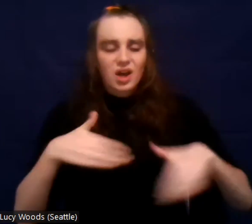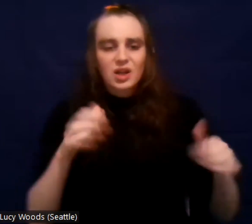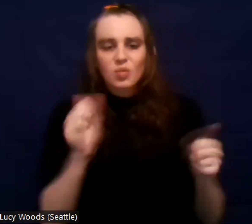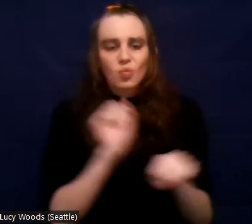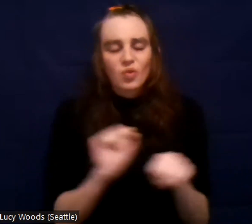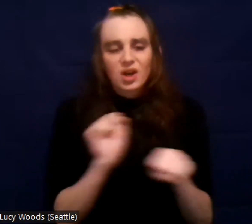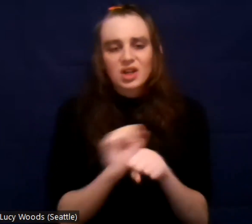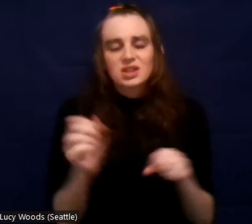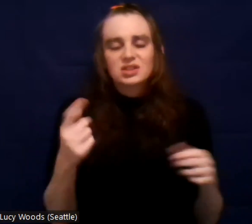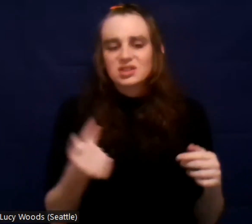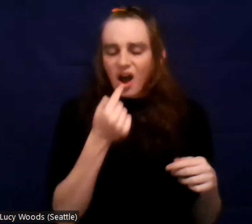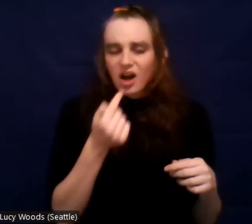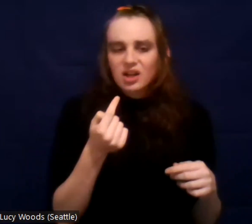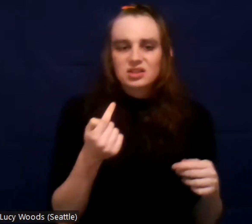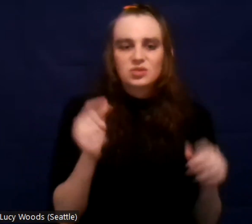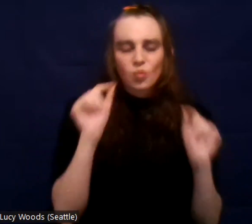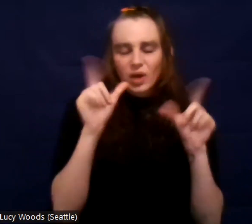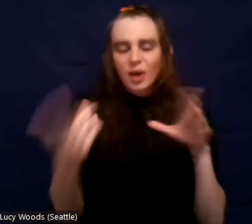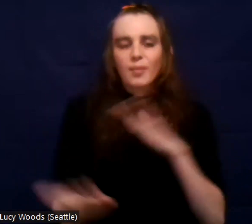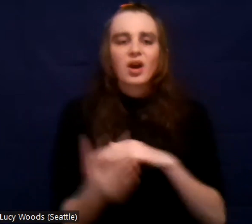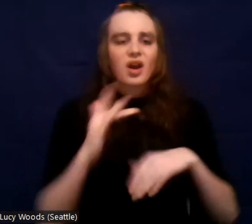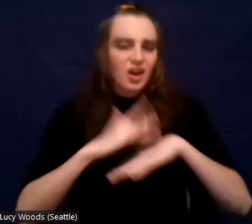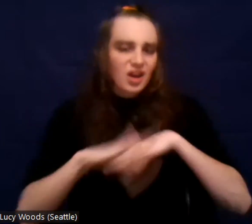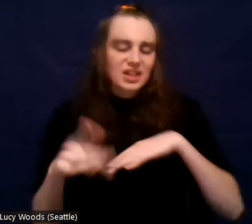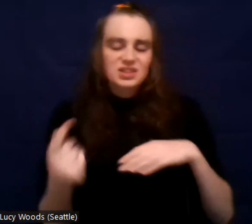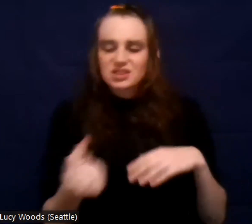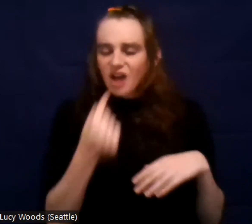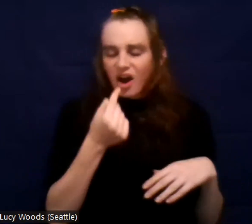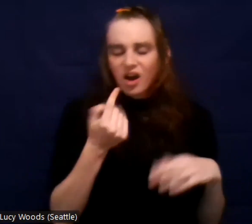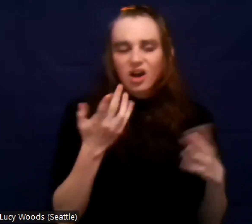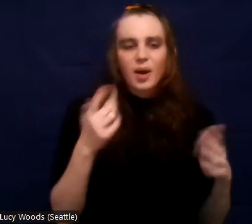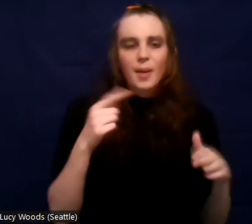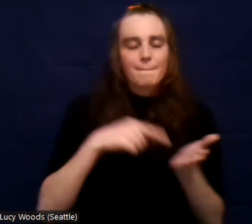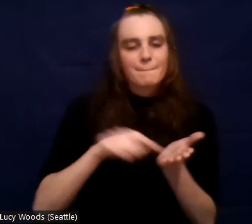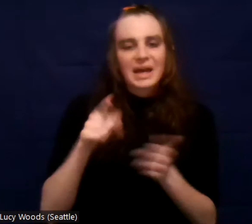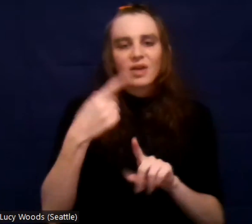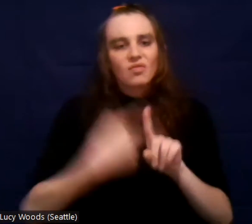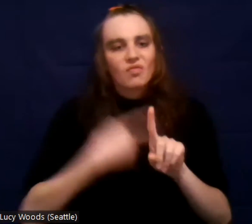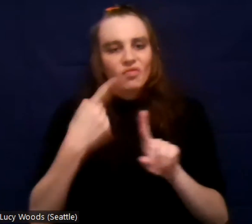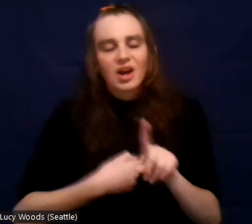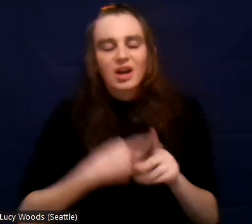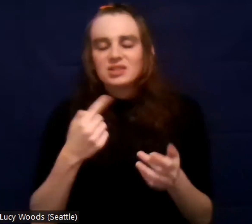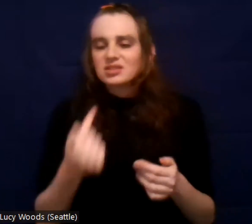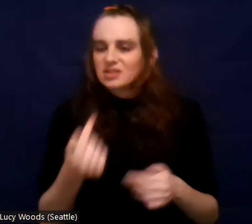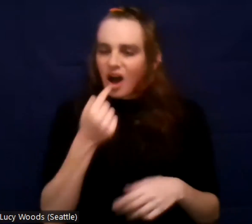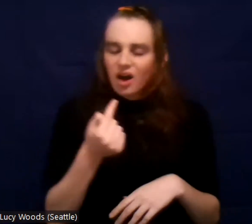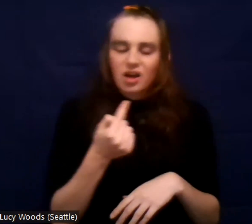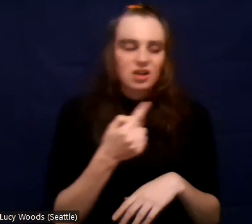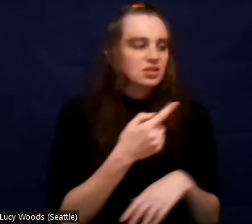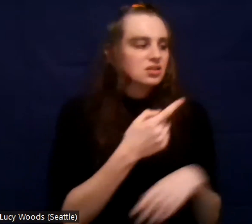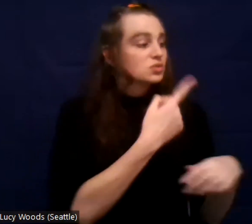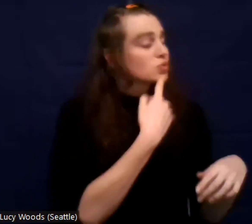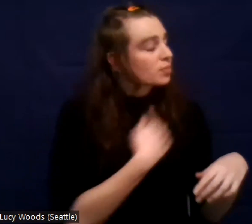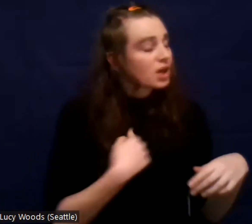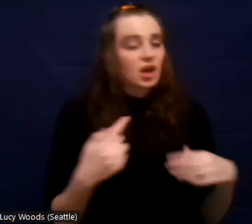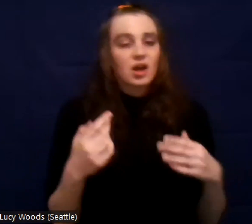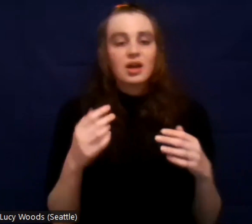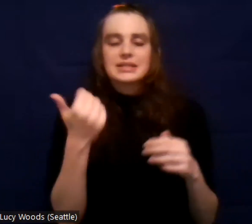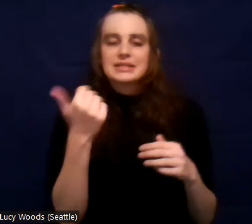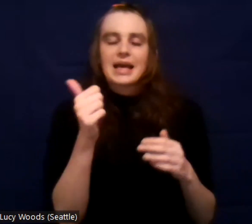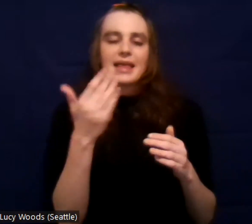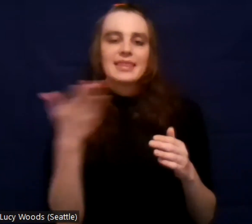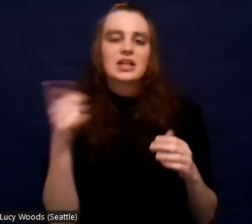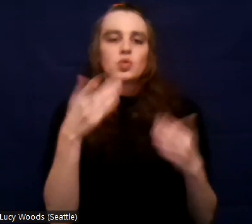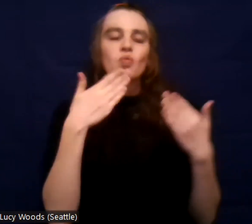paying this rent sucks. Um, and he told me I got to do a gratitude list every morning, list 10 things I'm grateful for.